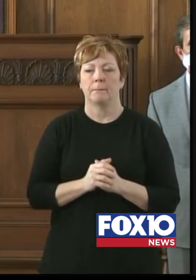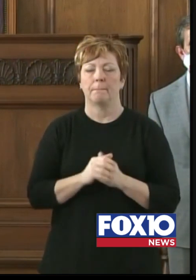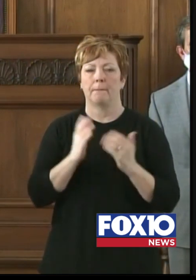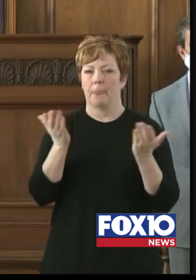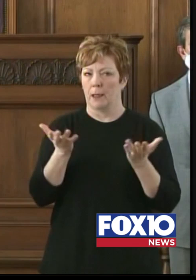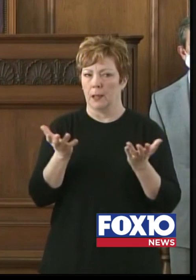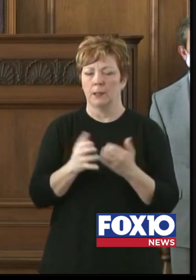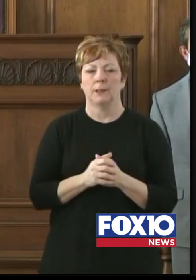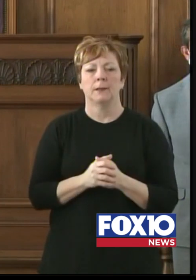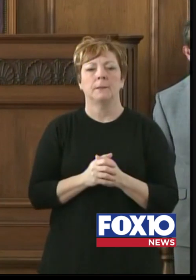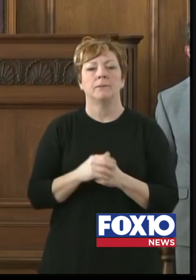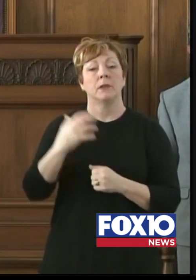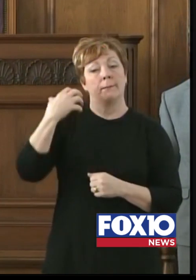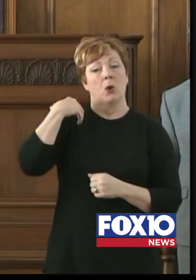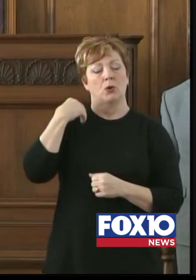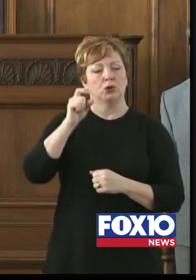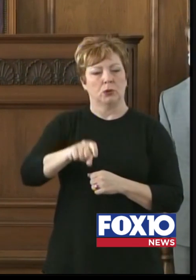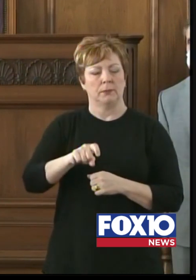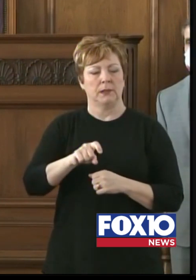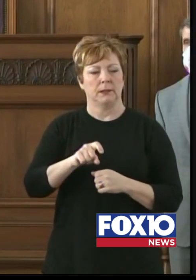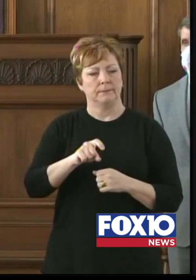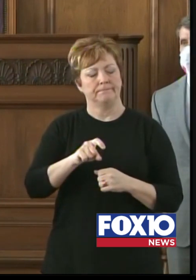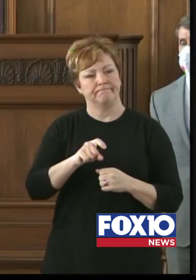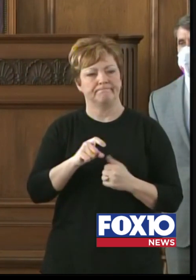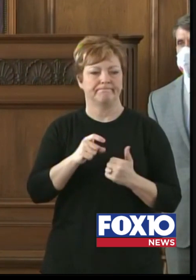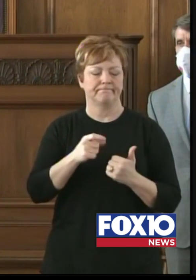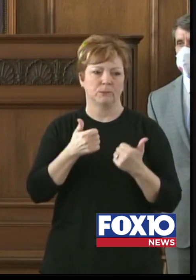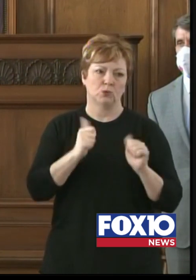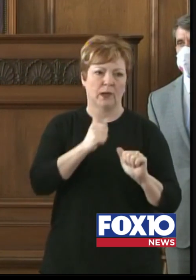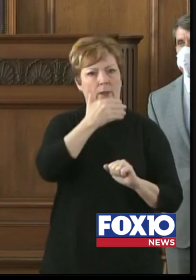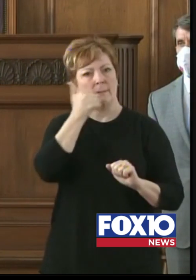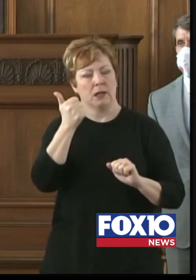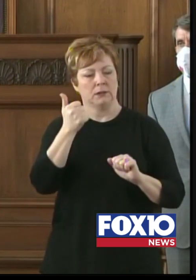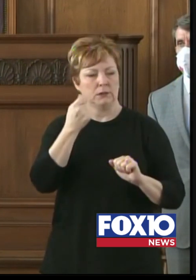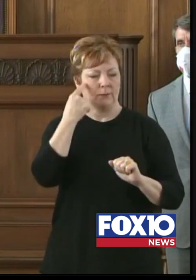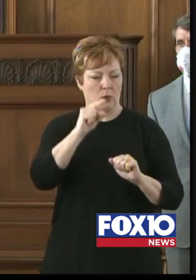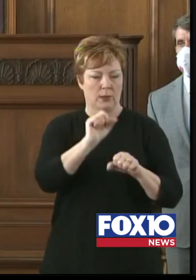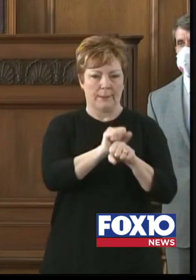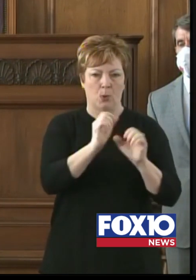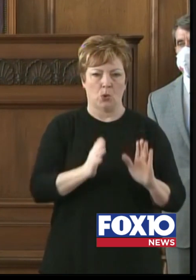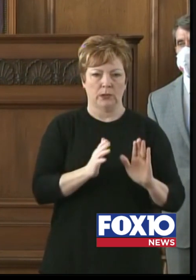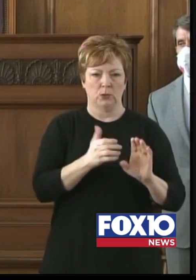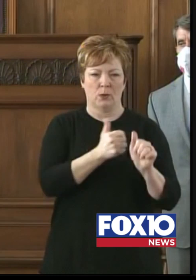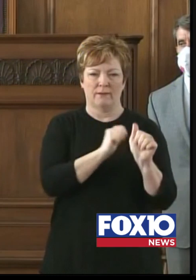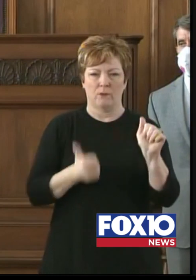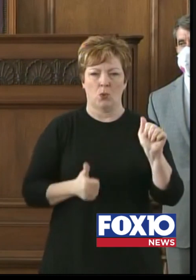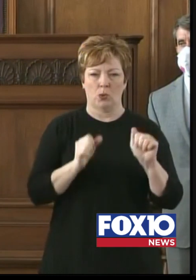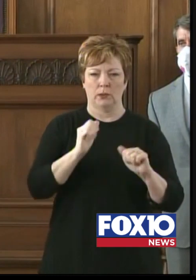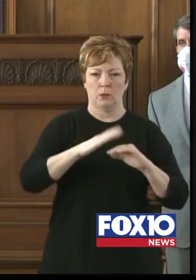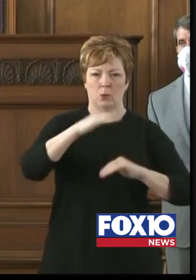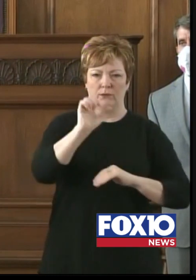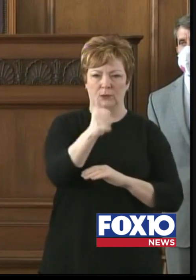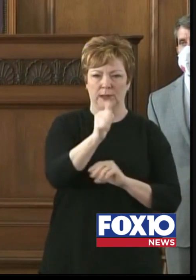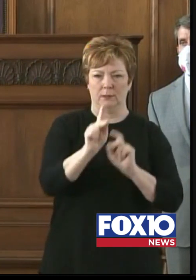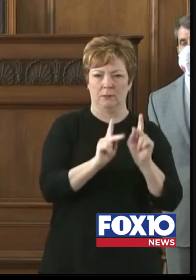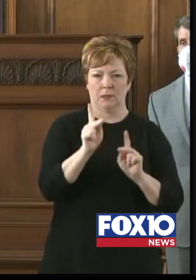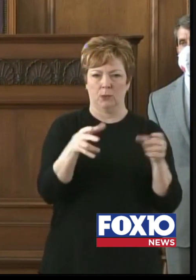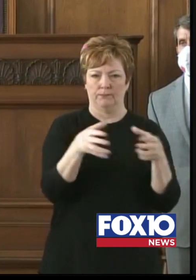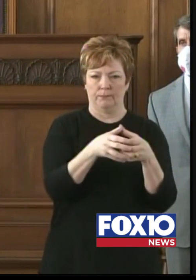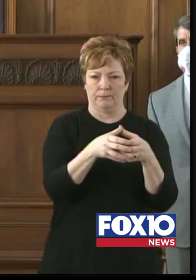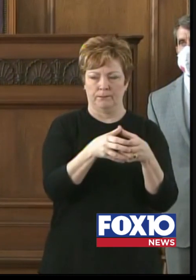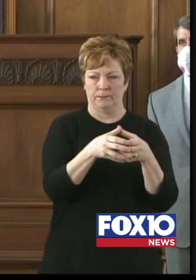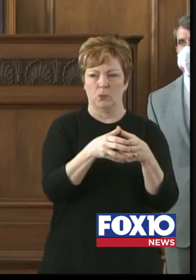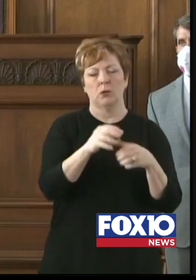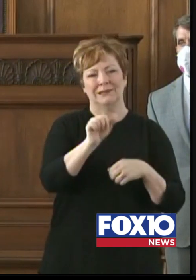Employers should take reasonable steps for employees to avoid gatherings of ten persons or more, to